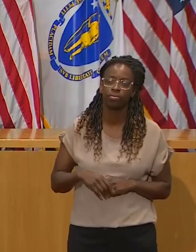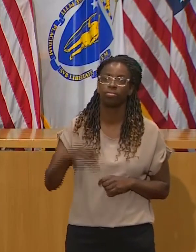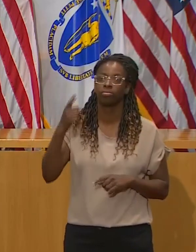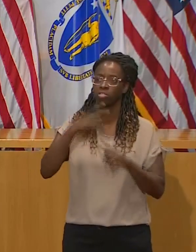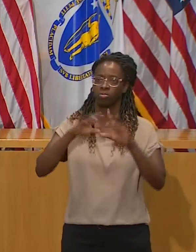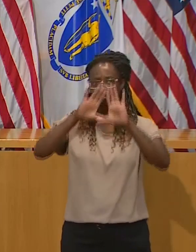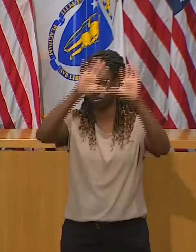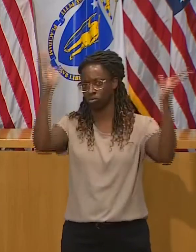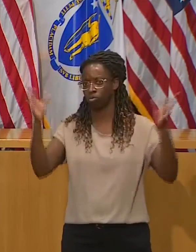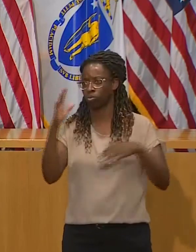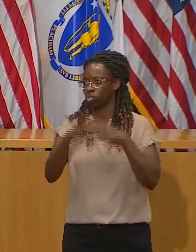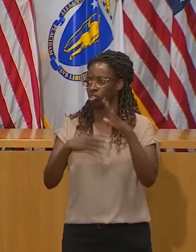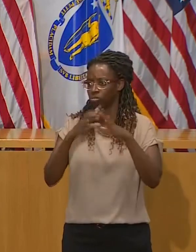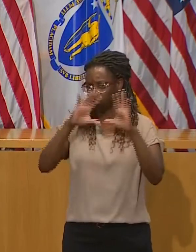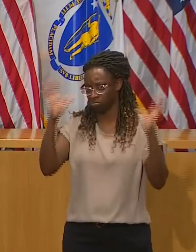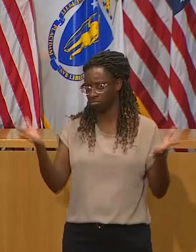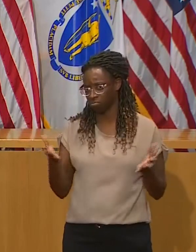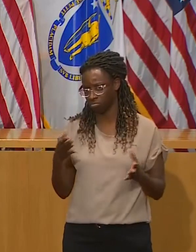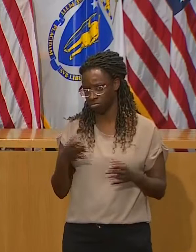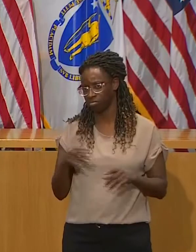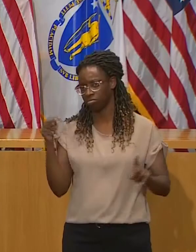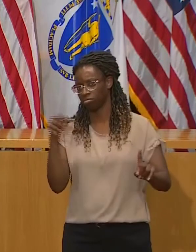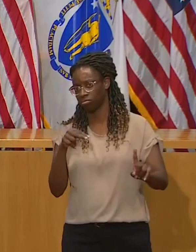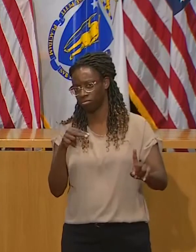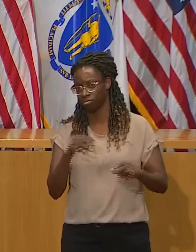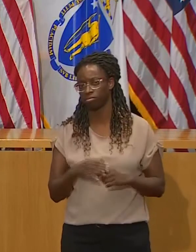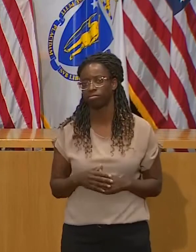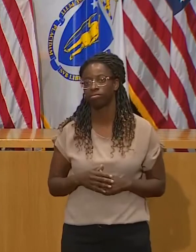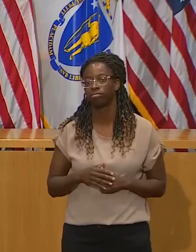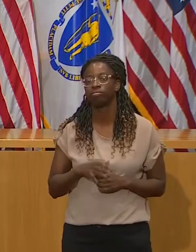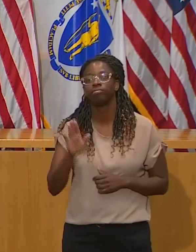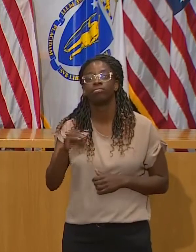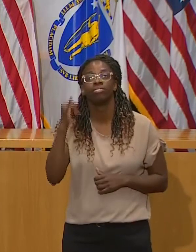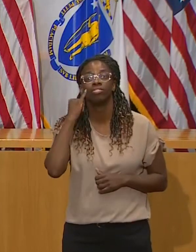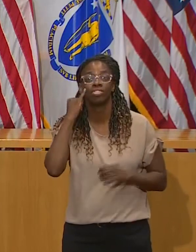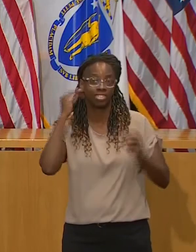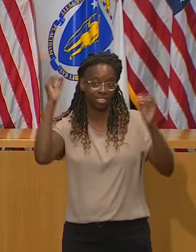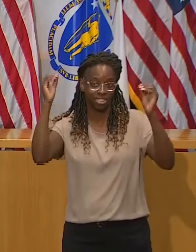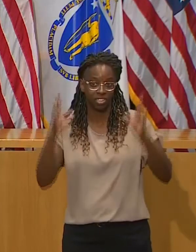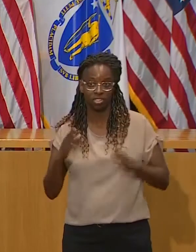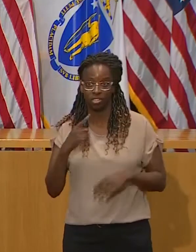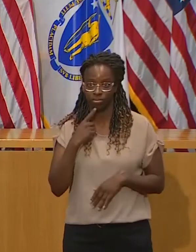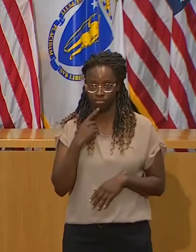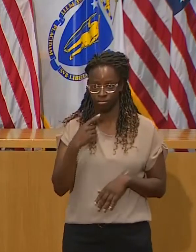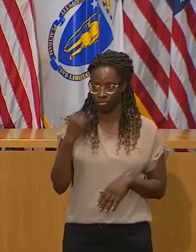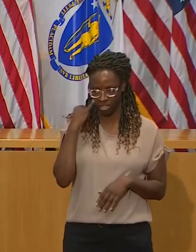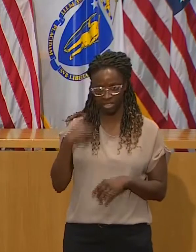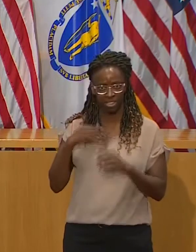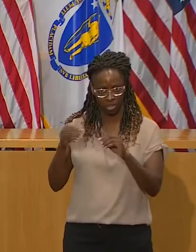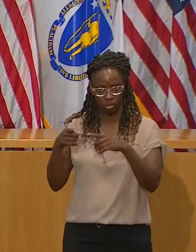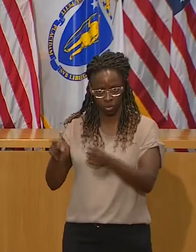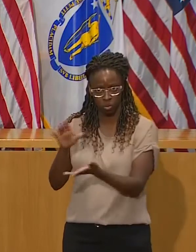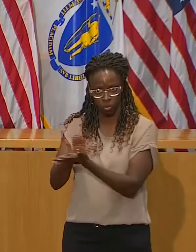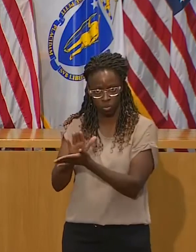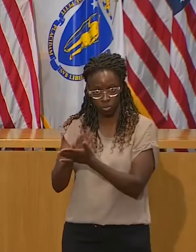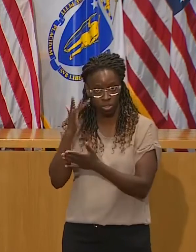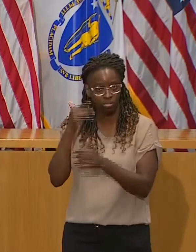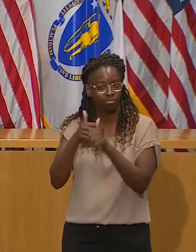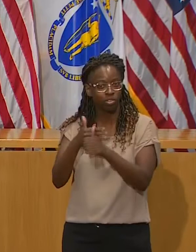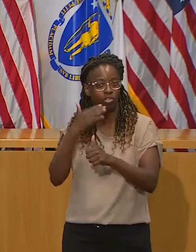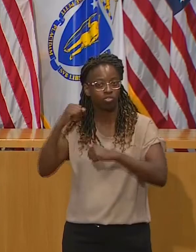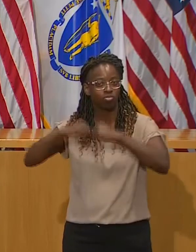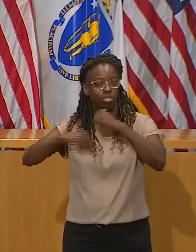structured learning in school in person is not a spreader. It's not. It's just not. I have a question for you, Governor,